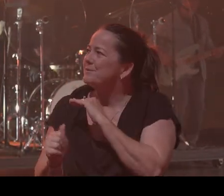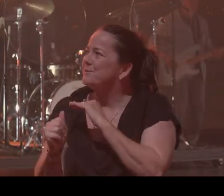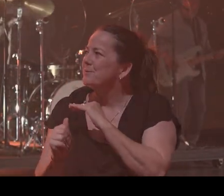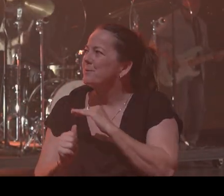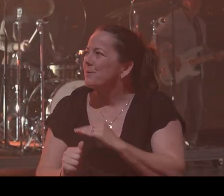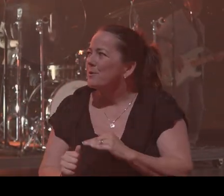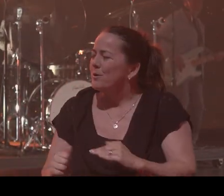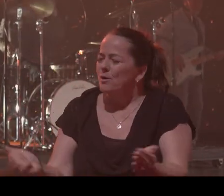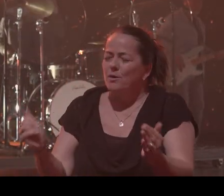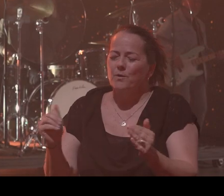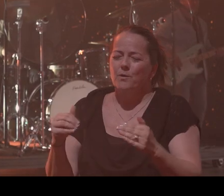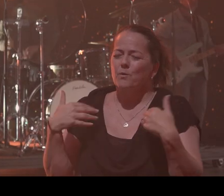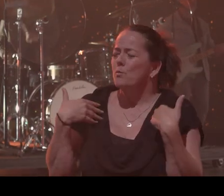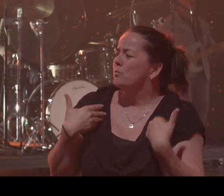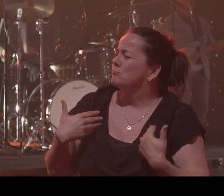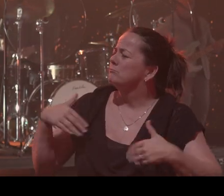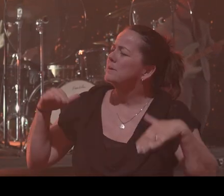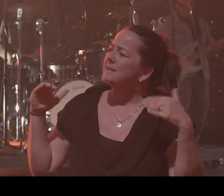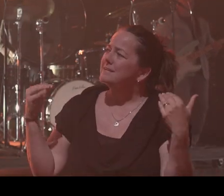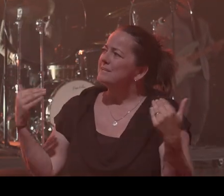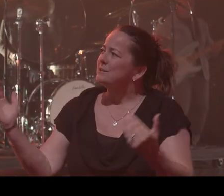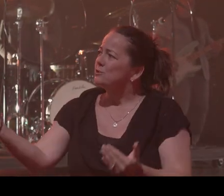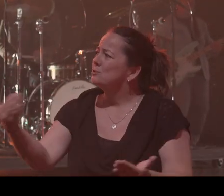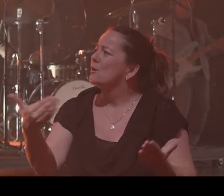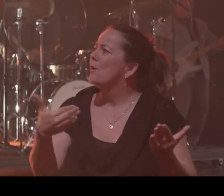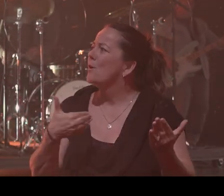this bag of bones.